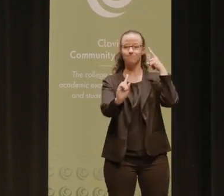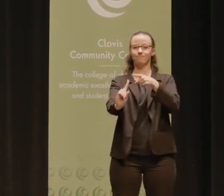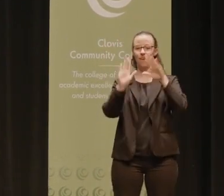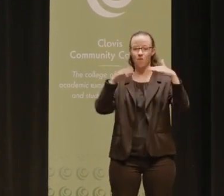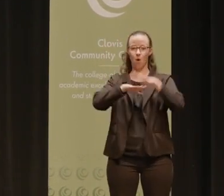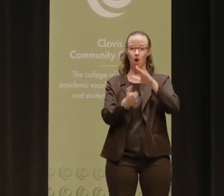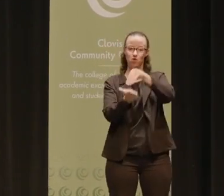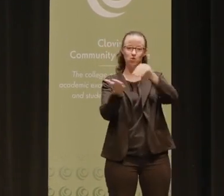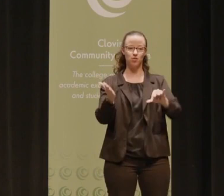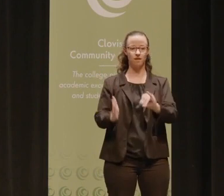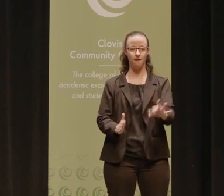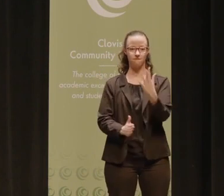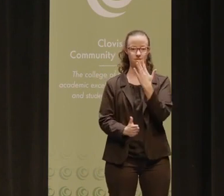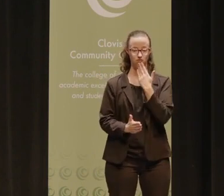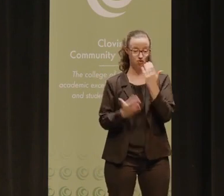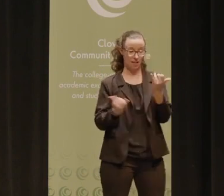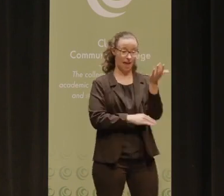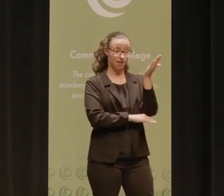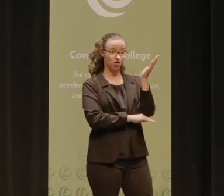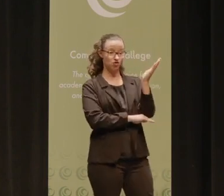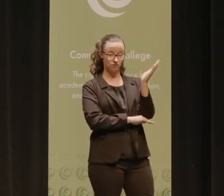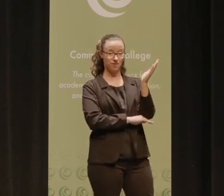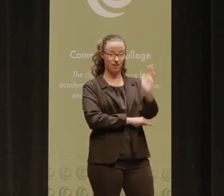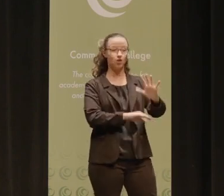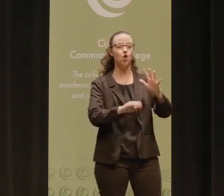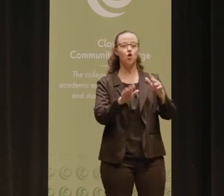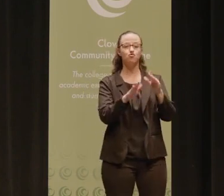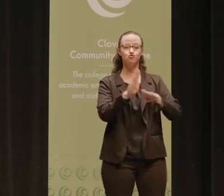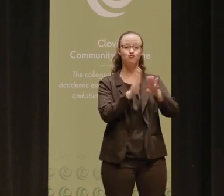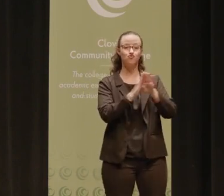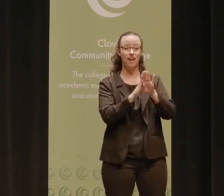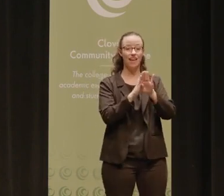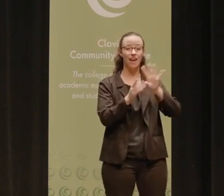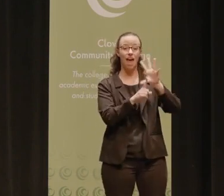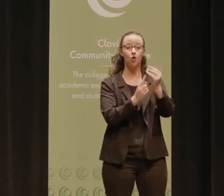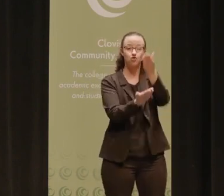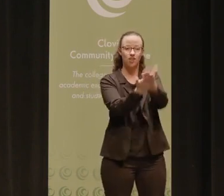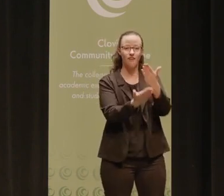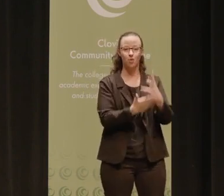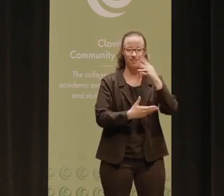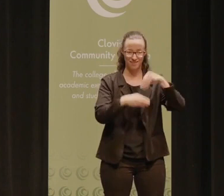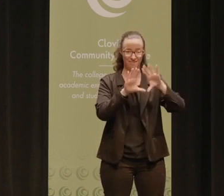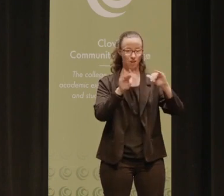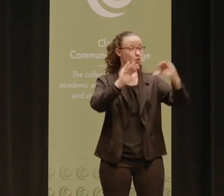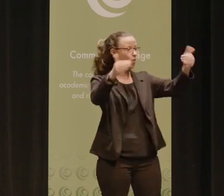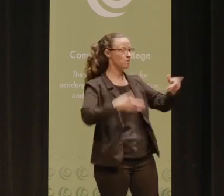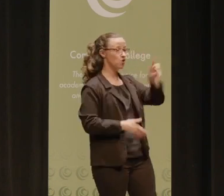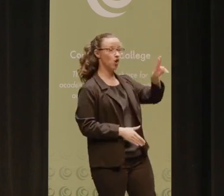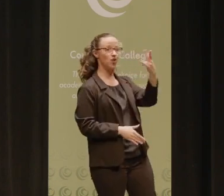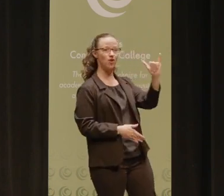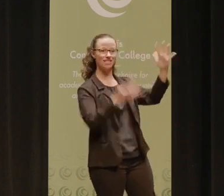of color. Today his topic is creating a culturally affirming experience in the classroom. Please join me in welcoming Dr.